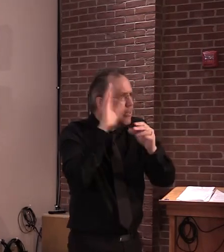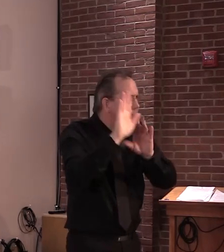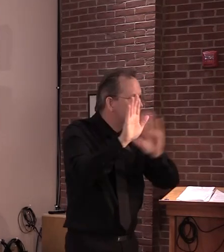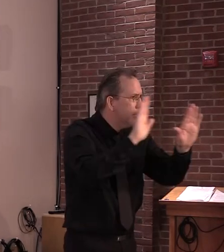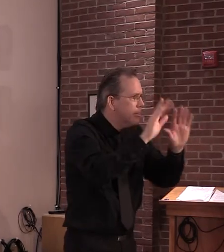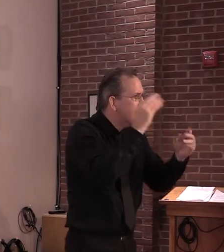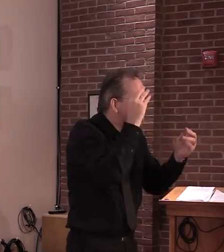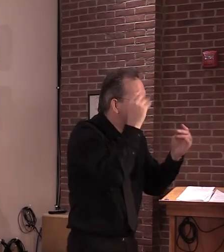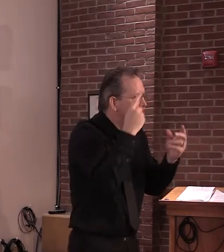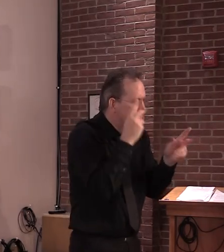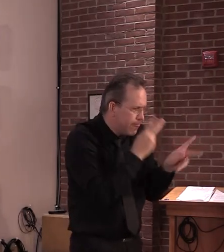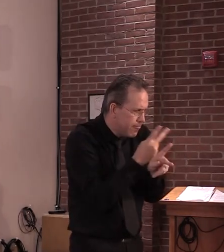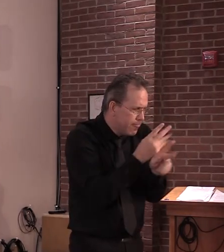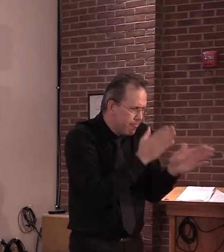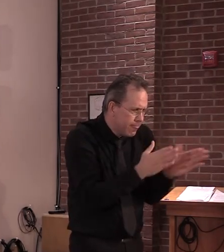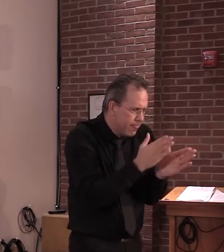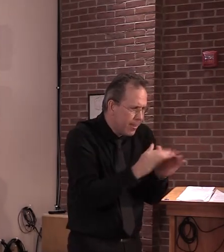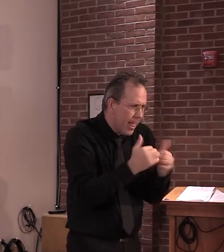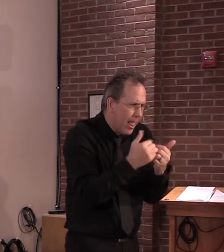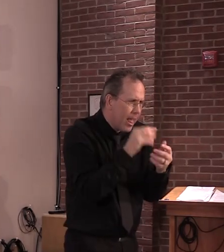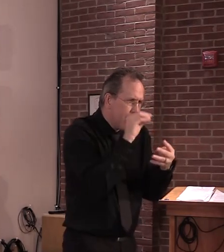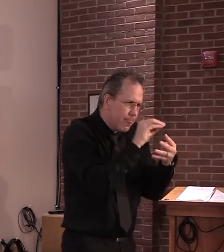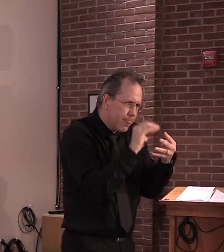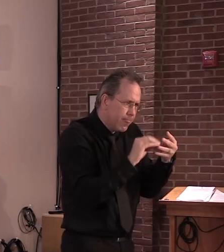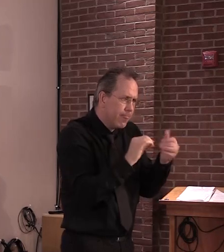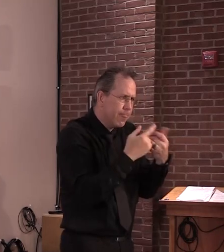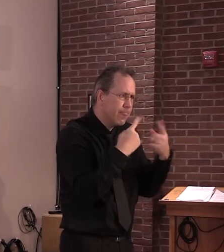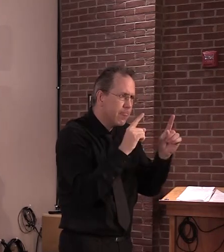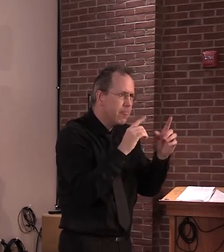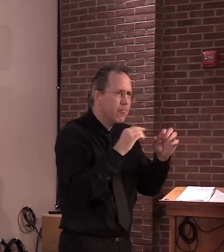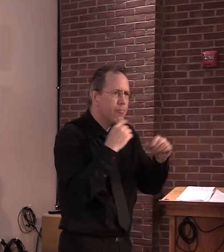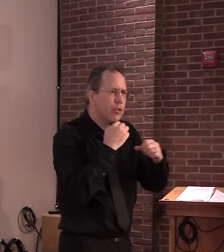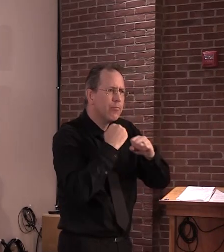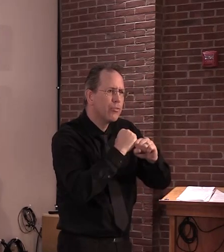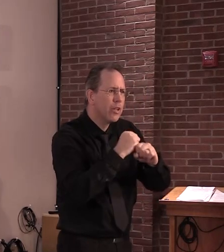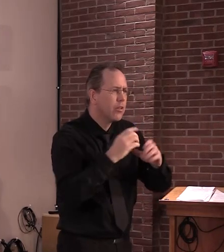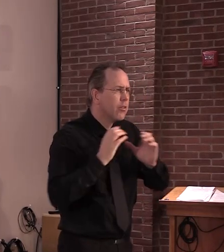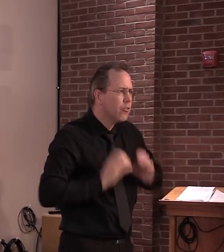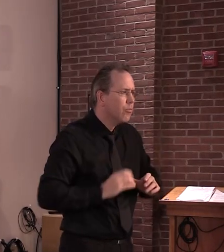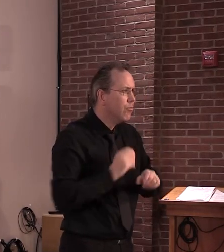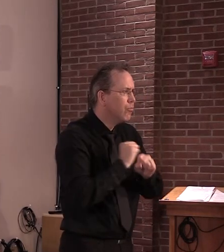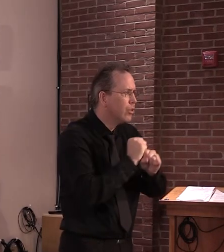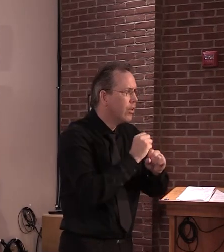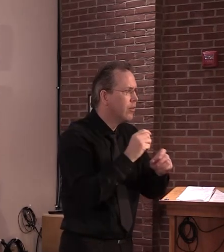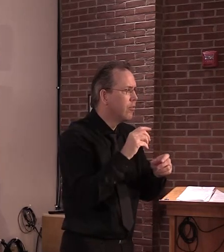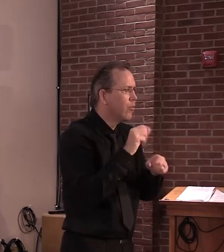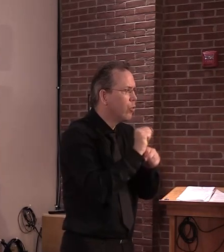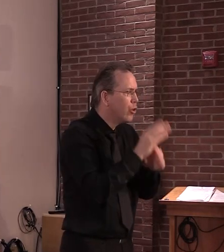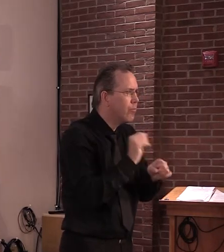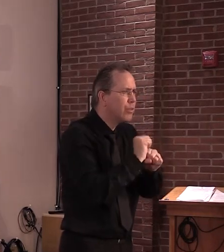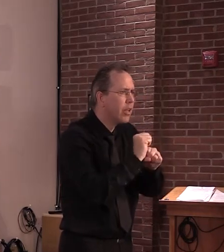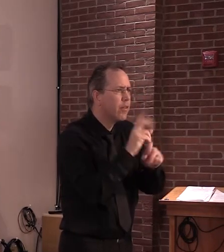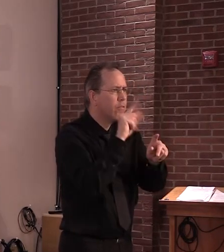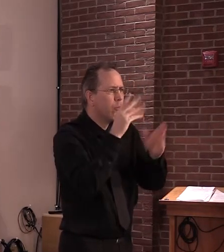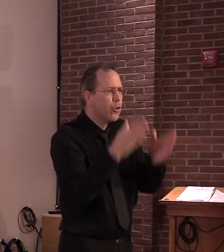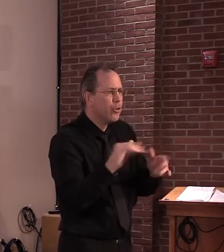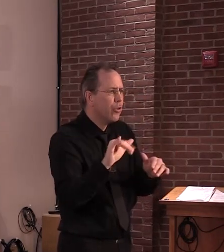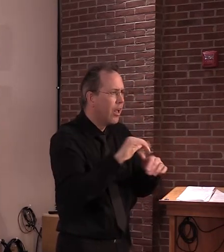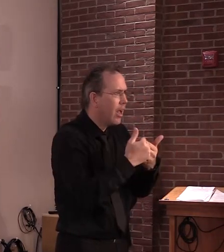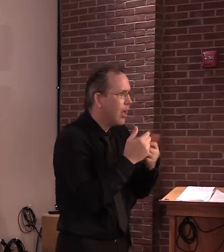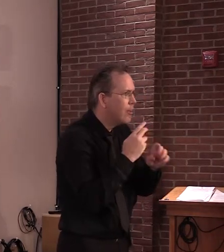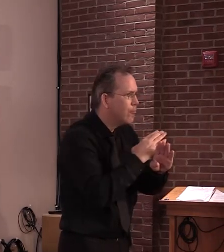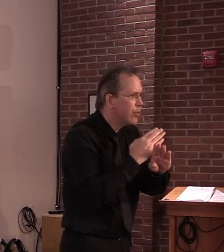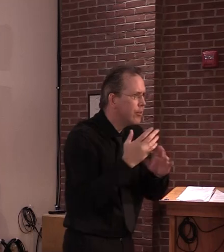discipline, and they all have professional organizations. And they're actually coming through with some very, very, uh, cautious,